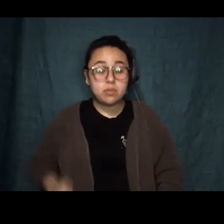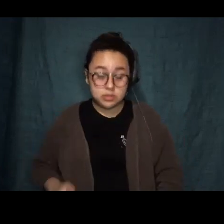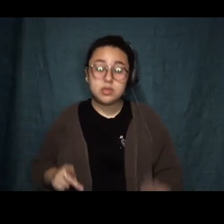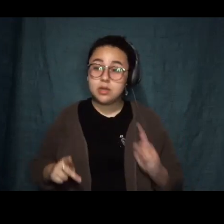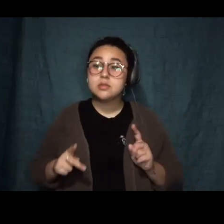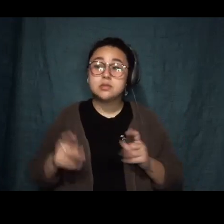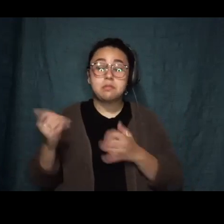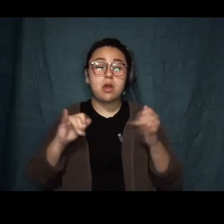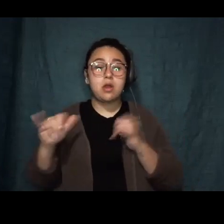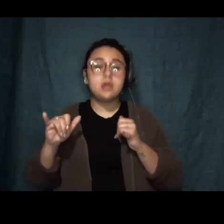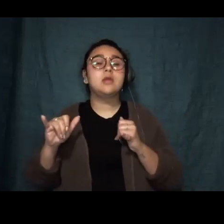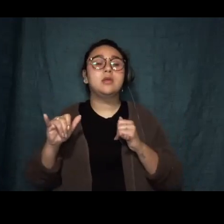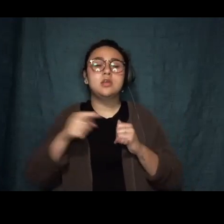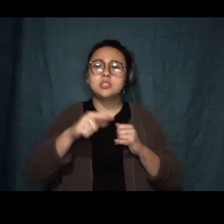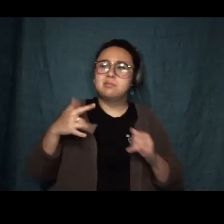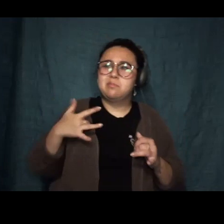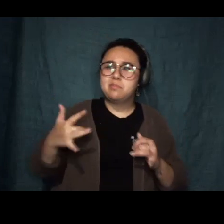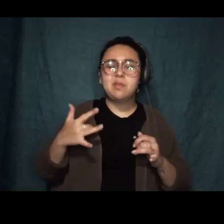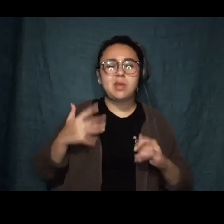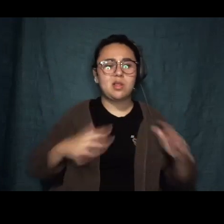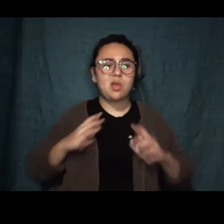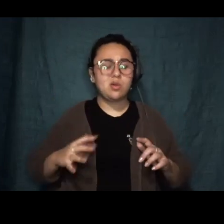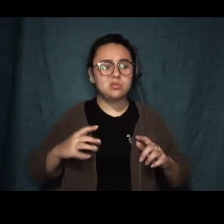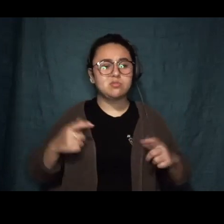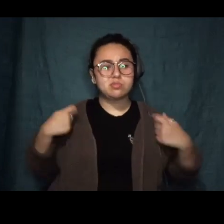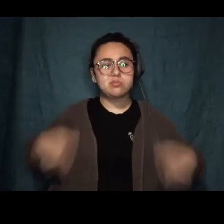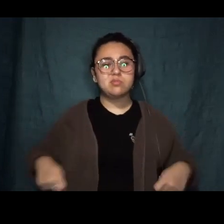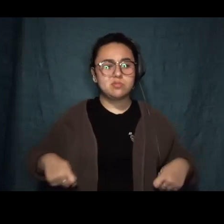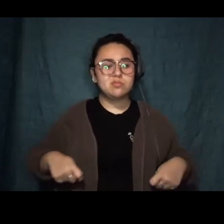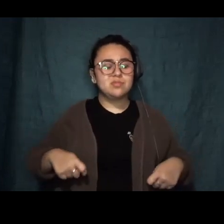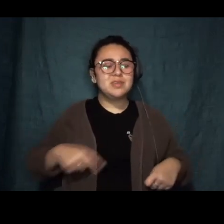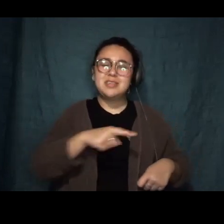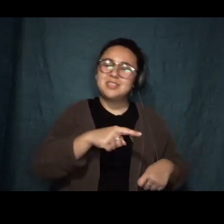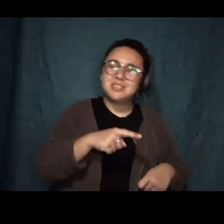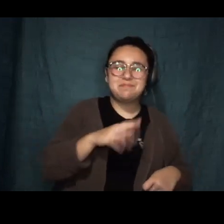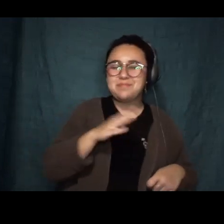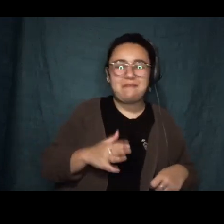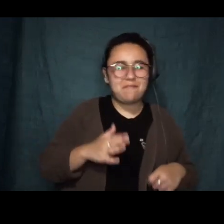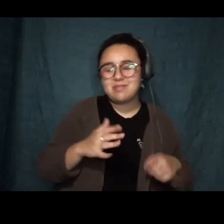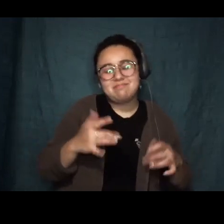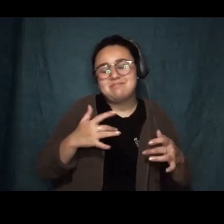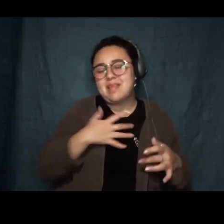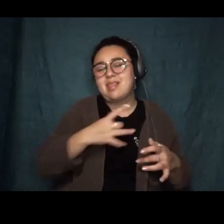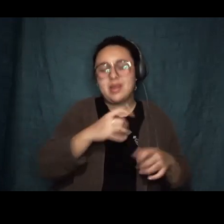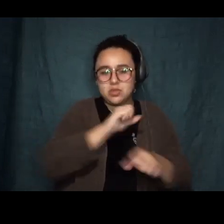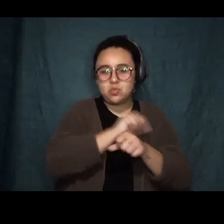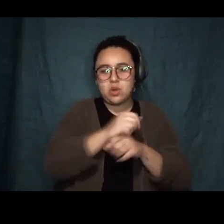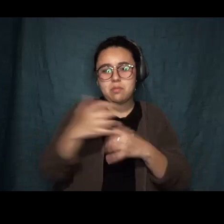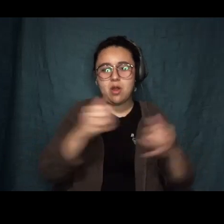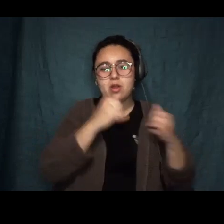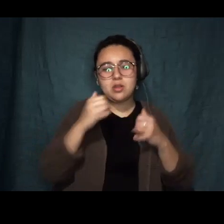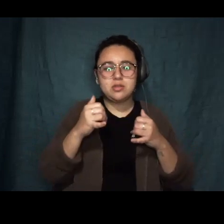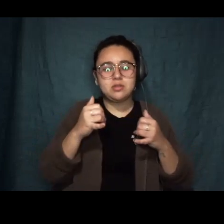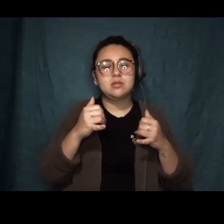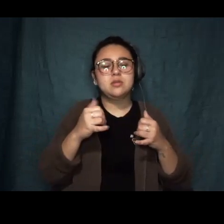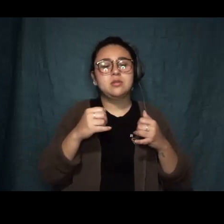princess on deck. Lisa never worked parties. The one time anyone had bothered to give her an explanation for this, she hadn't asked. It was a